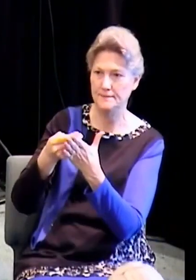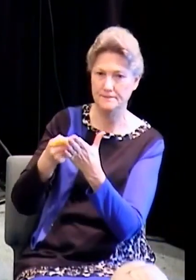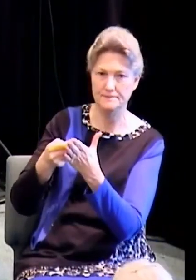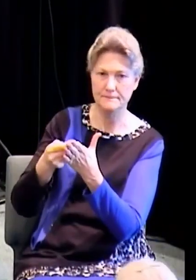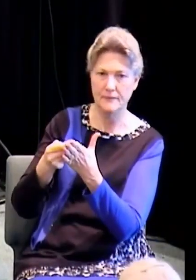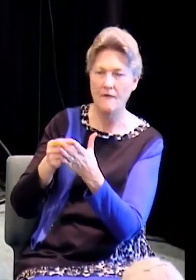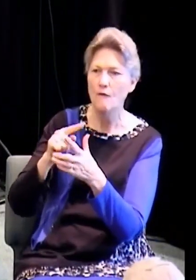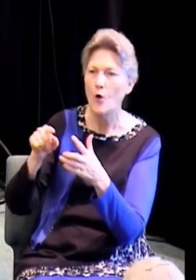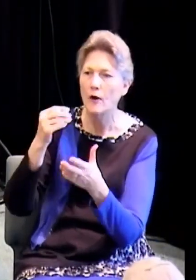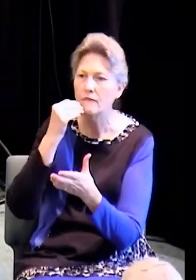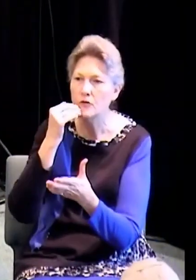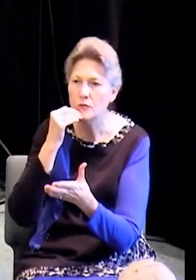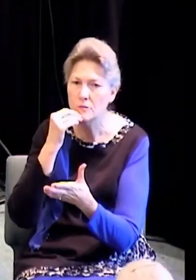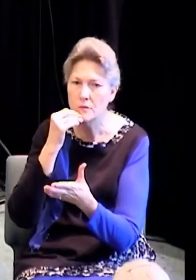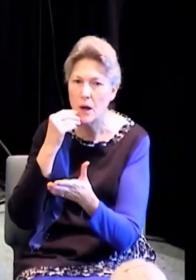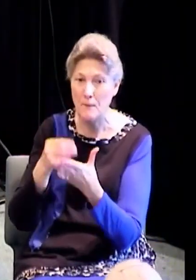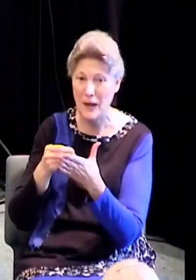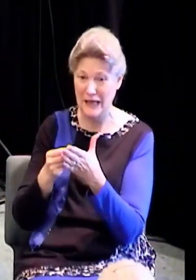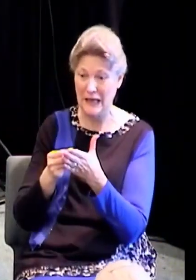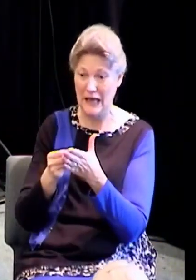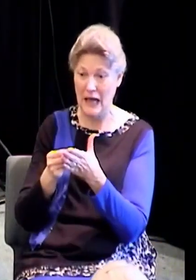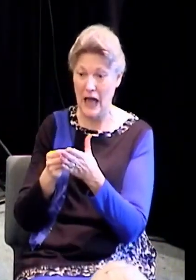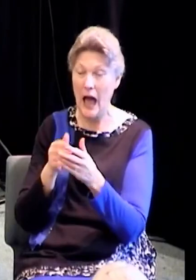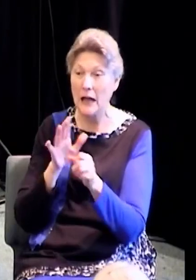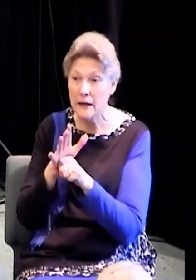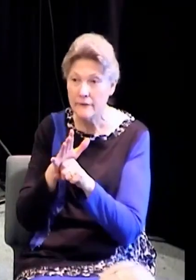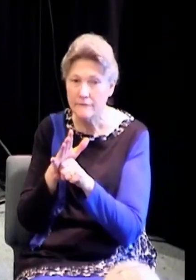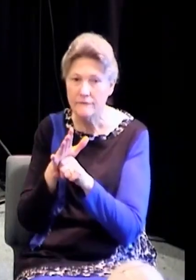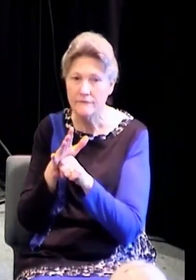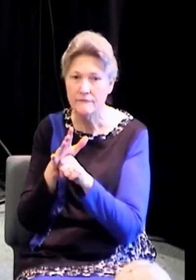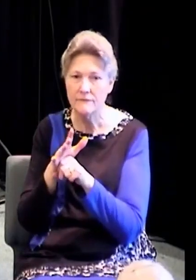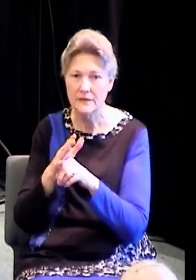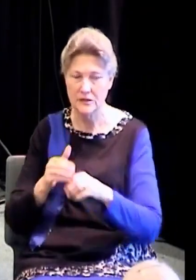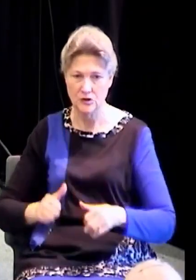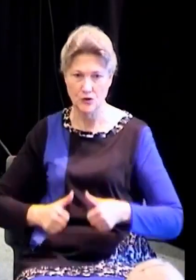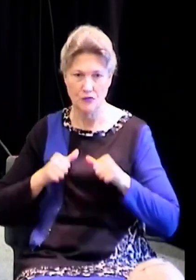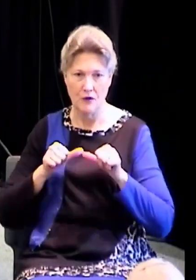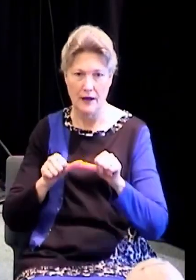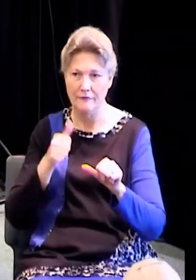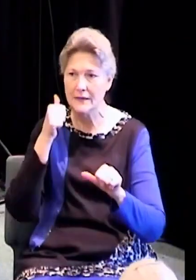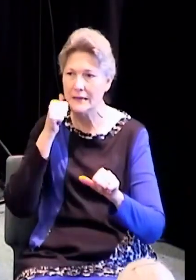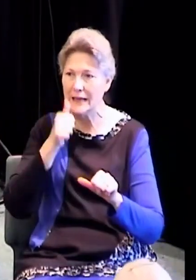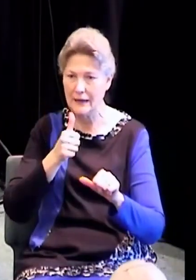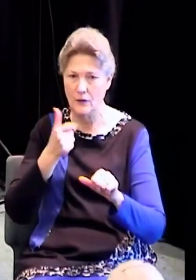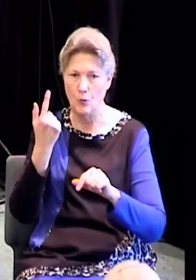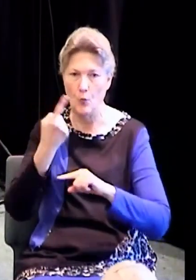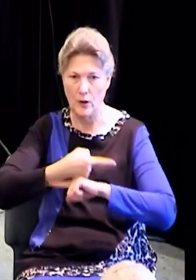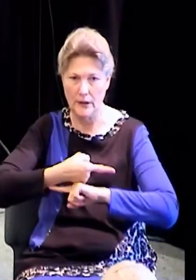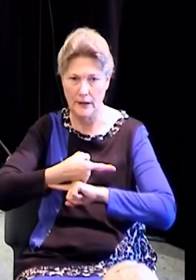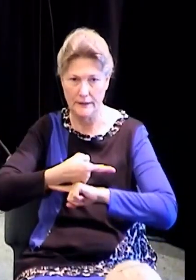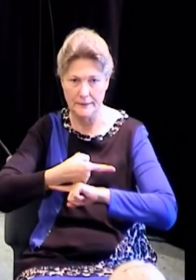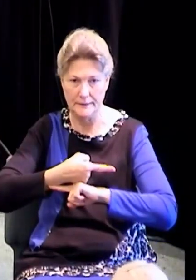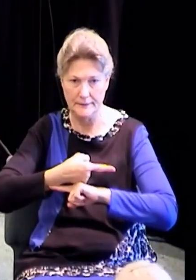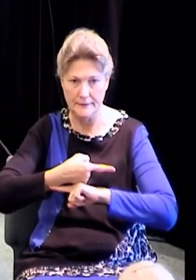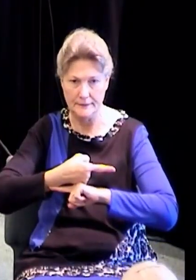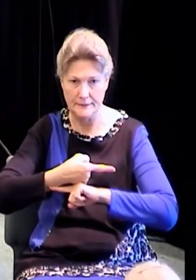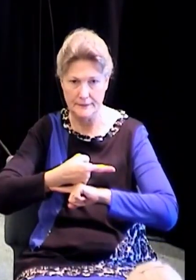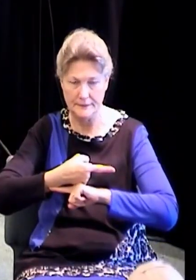It is not God's intention to help you through today. It's his intention to help you walk. You're